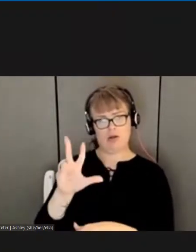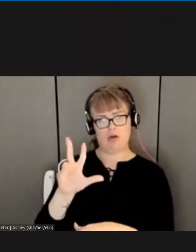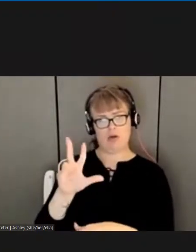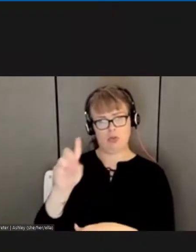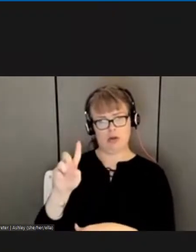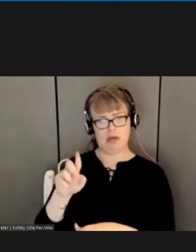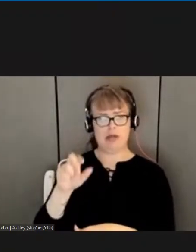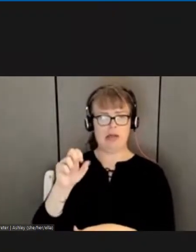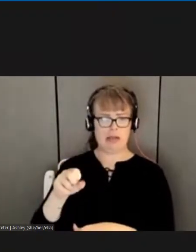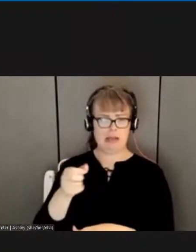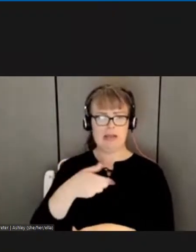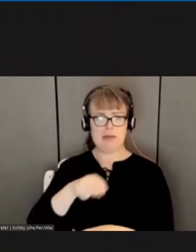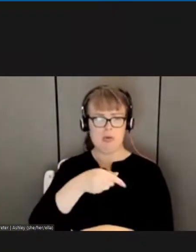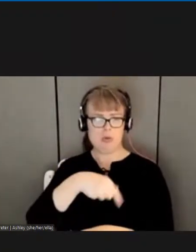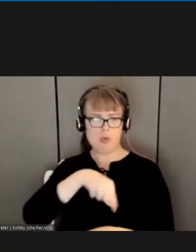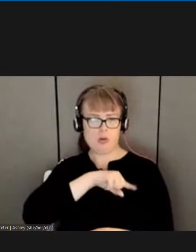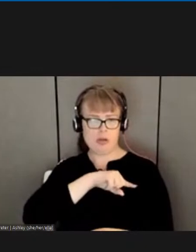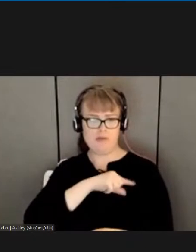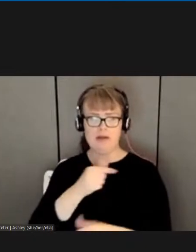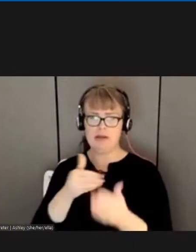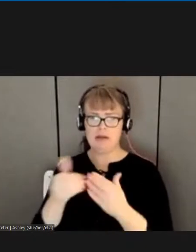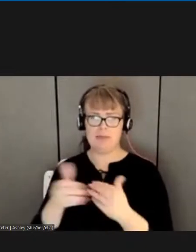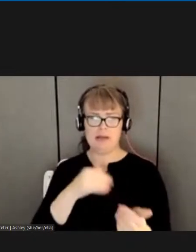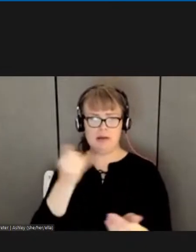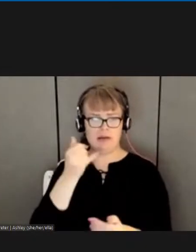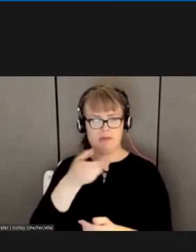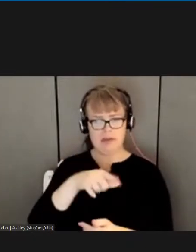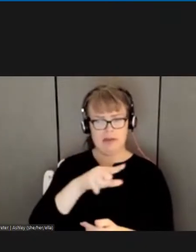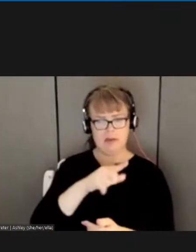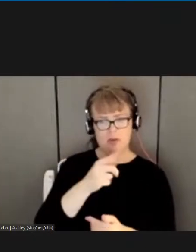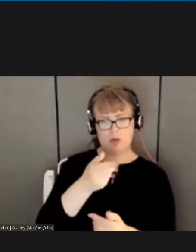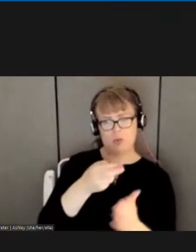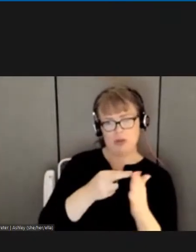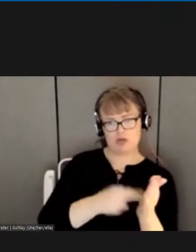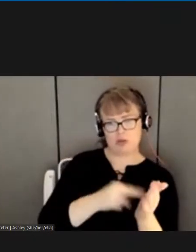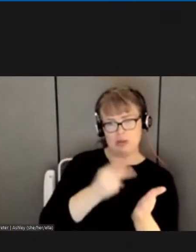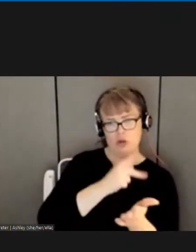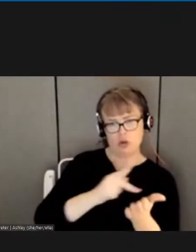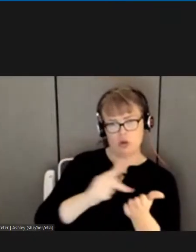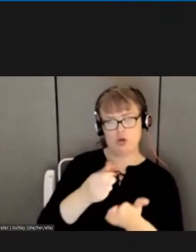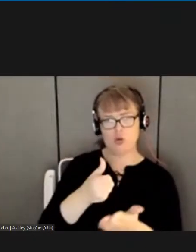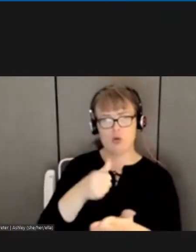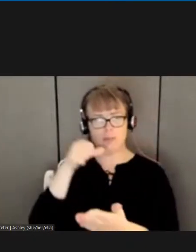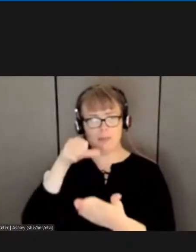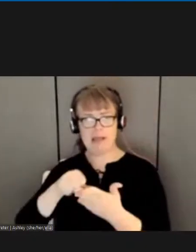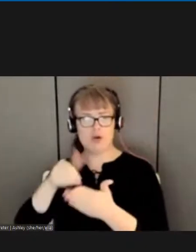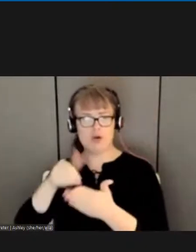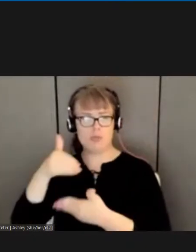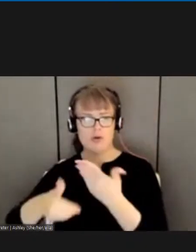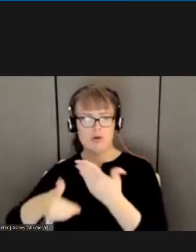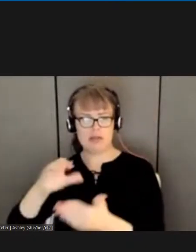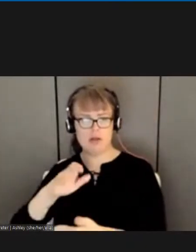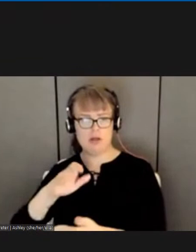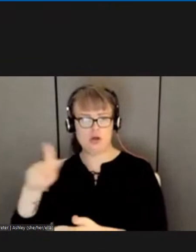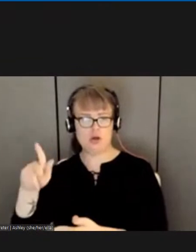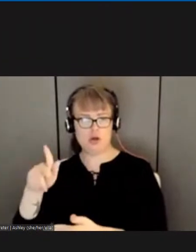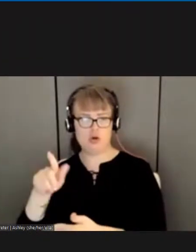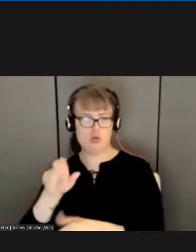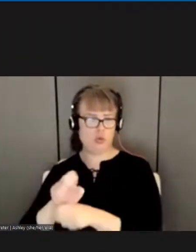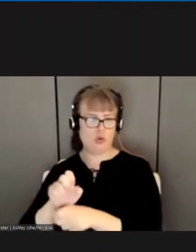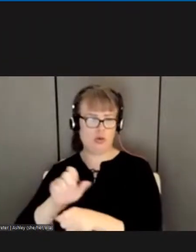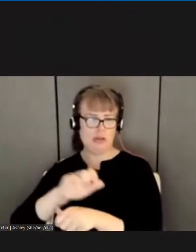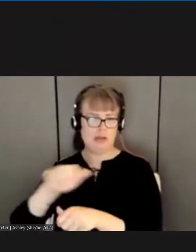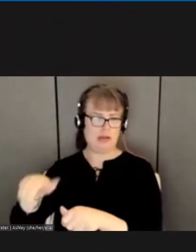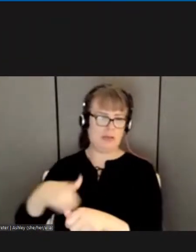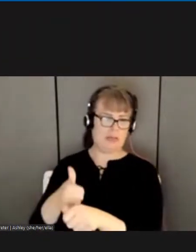whether there's a registered clerk or a mail processing clerk in the back of the house. So at this time, there is no, no interest at this